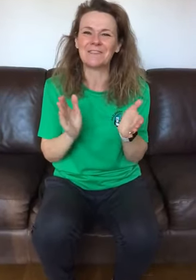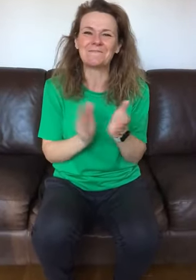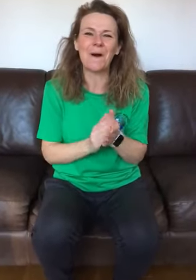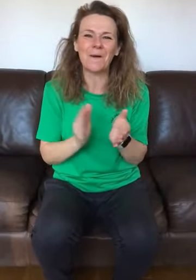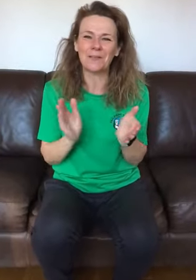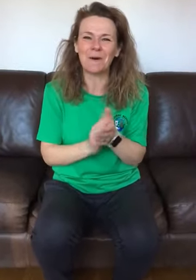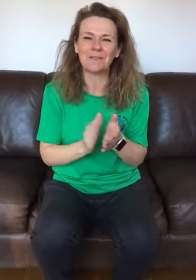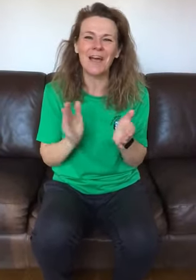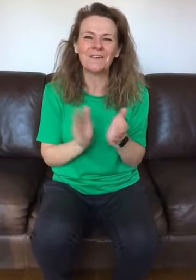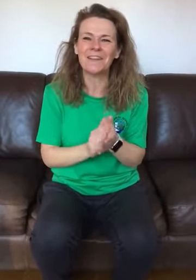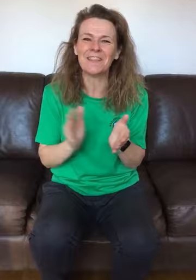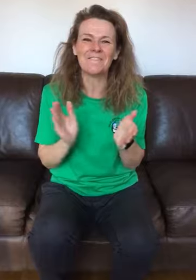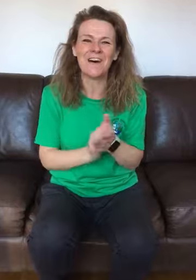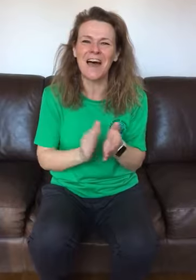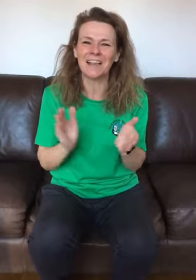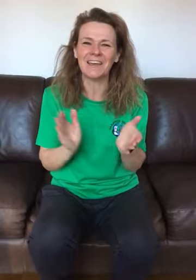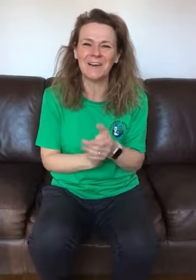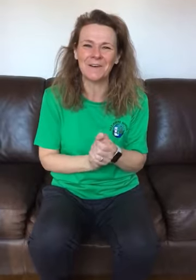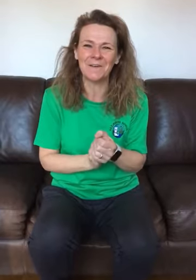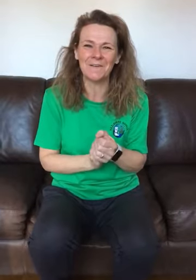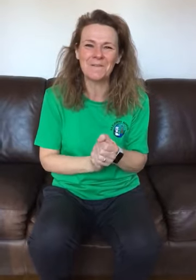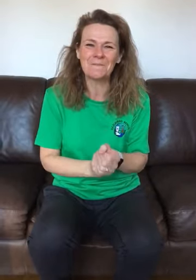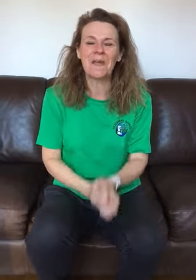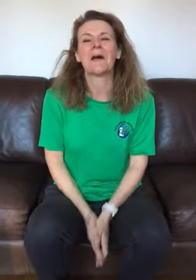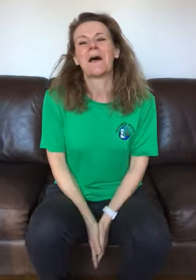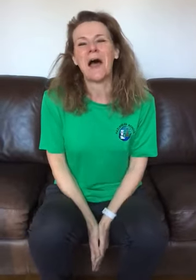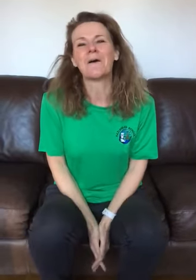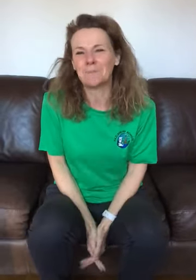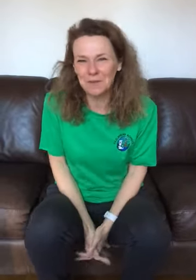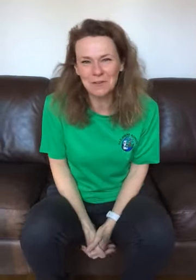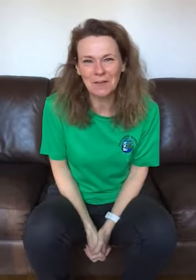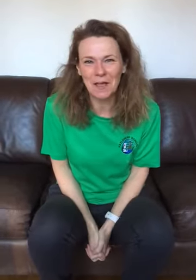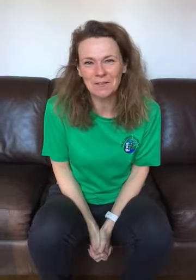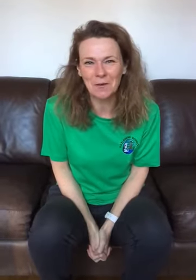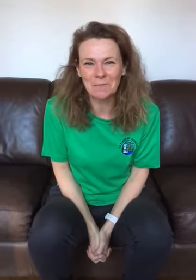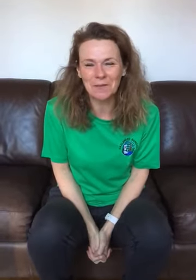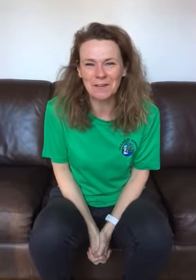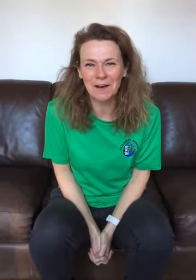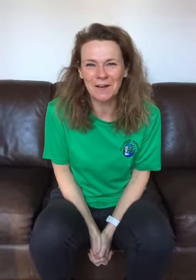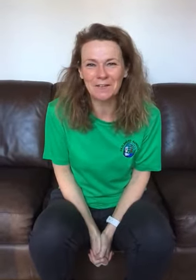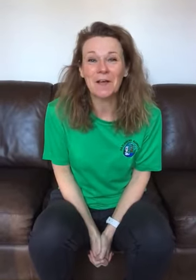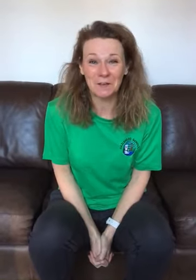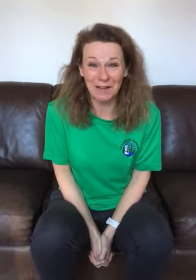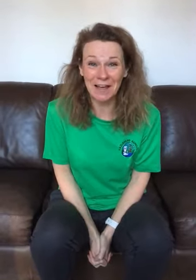bog, the bog down in the valley-o I hope you enjoyed that song, boys and girls. Good luck!